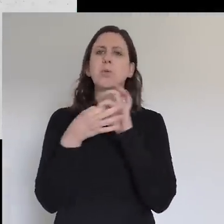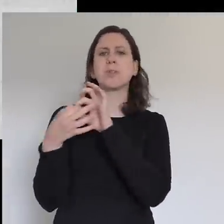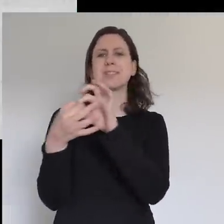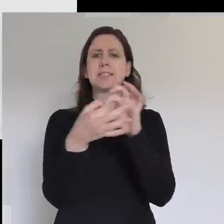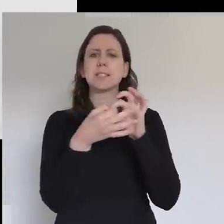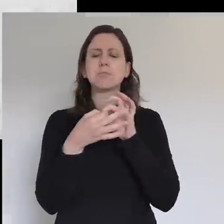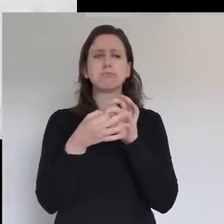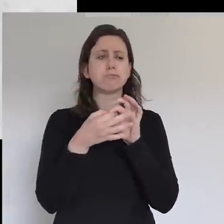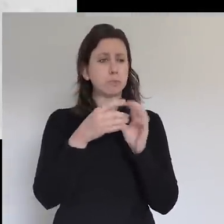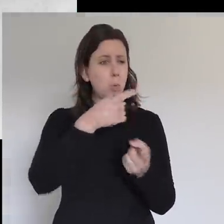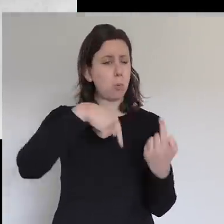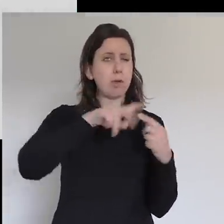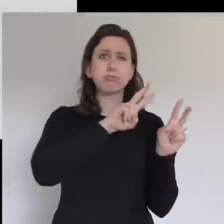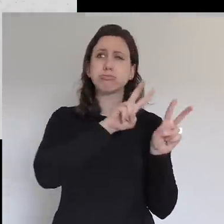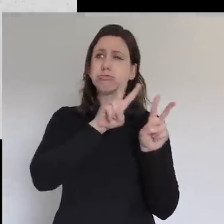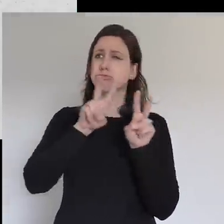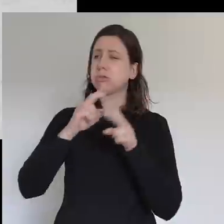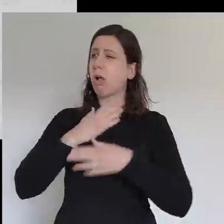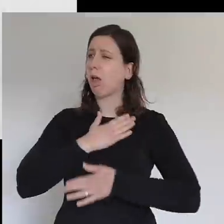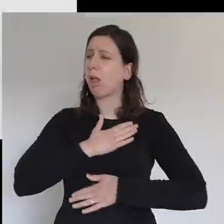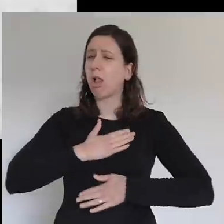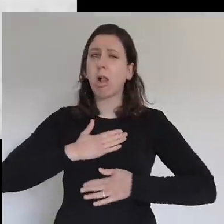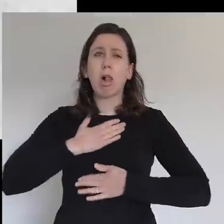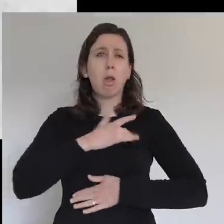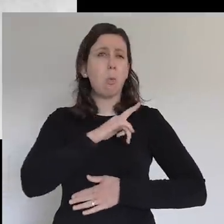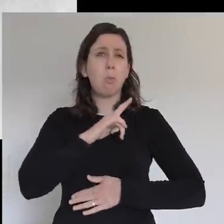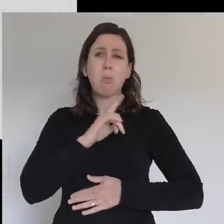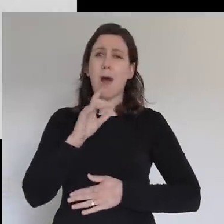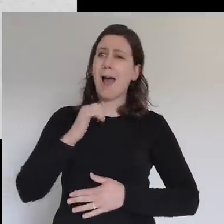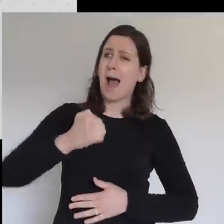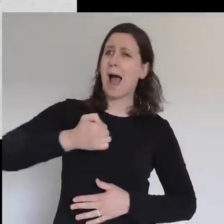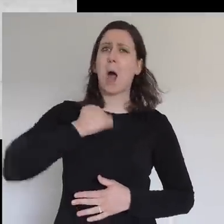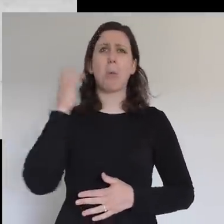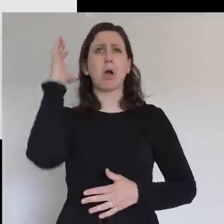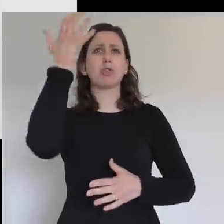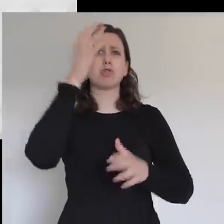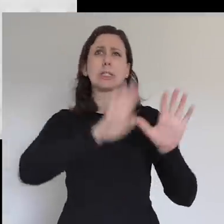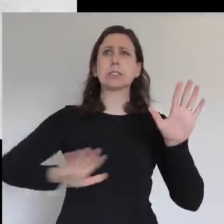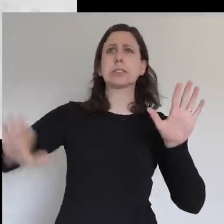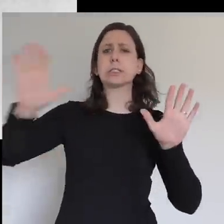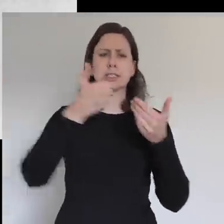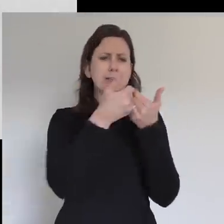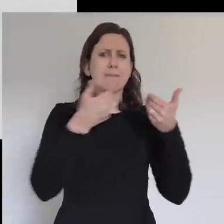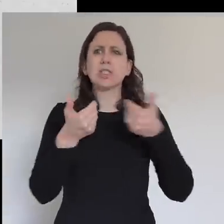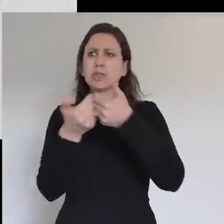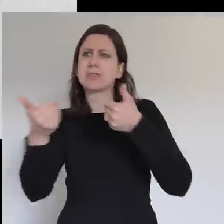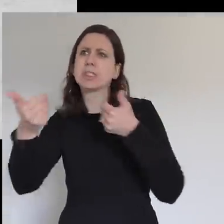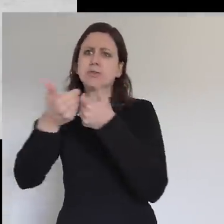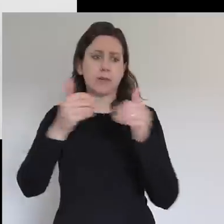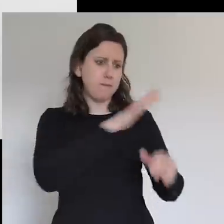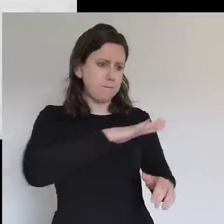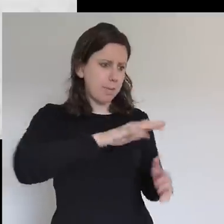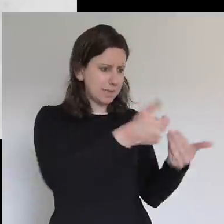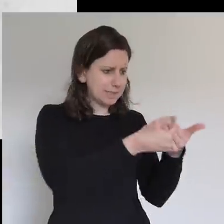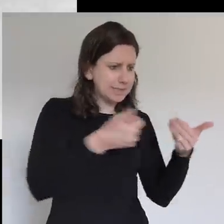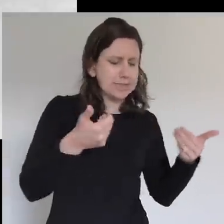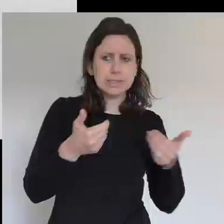we look around, we are heartbroken to see the nations we love riddled with division. Division in families, division in political